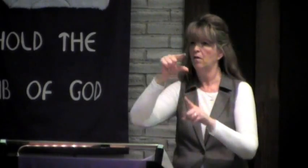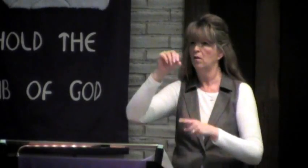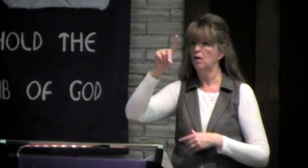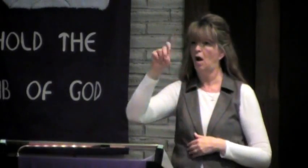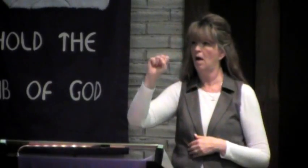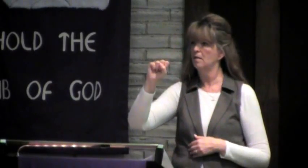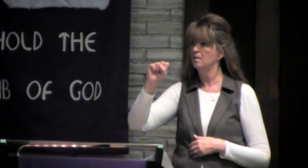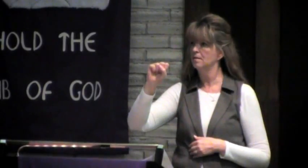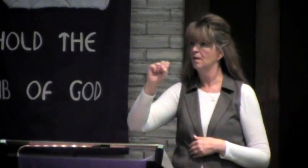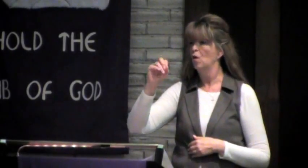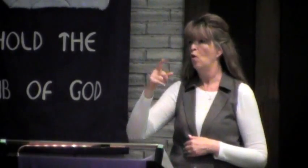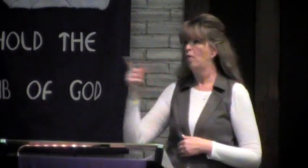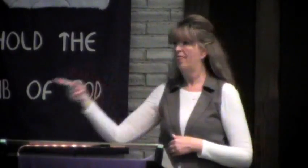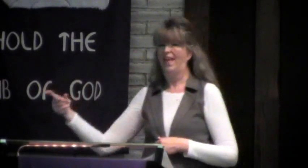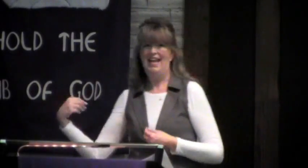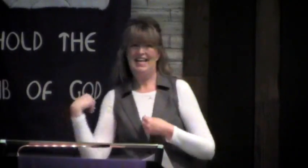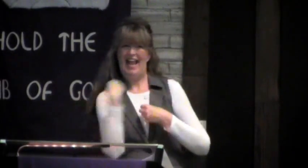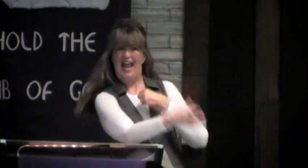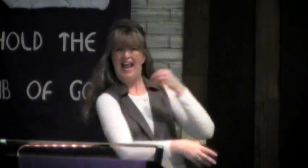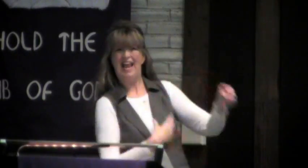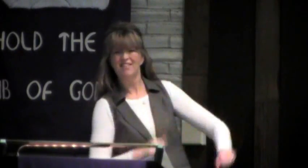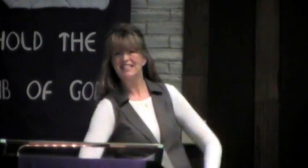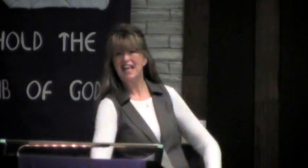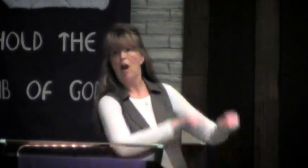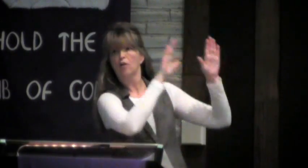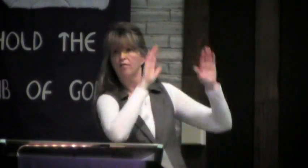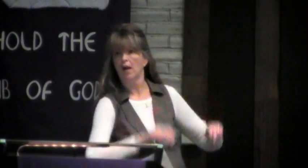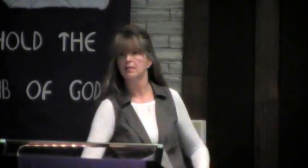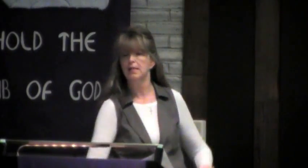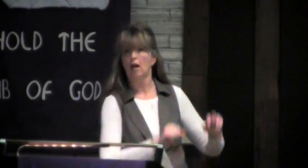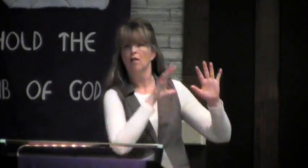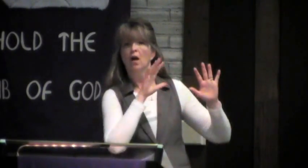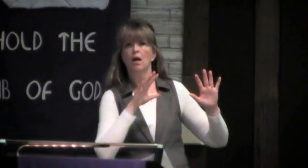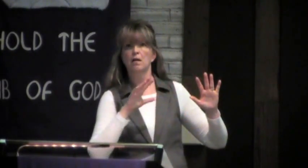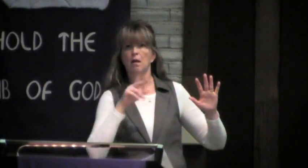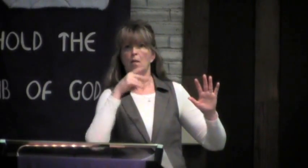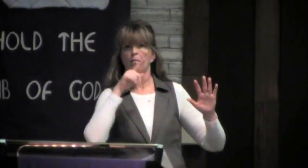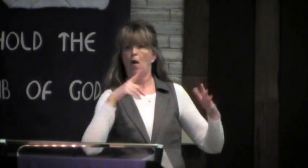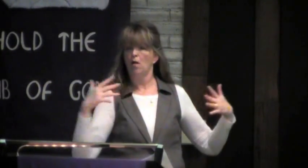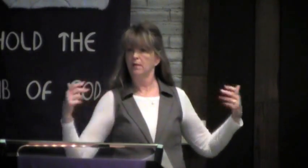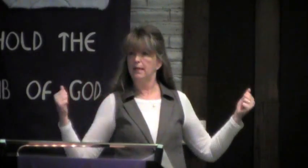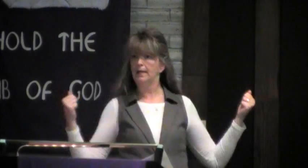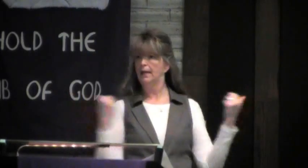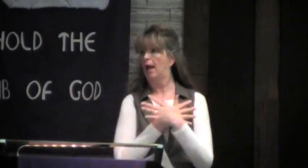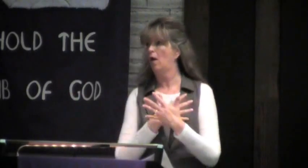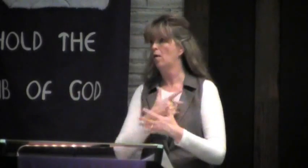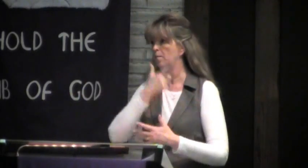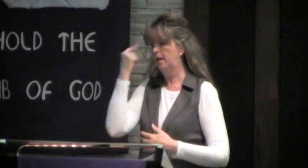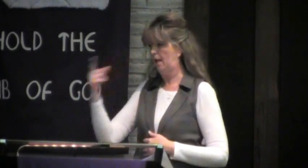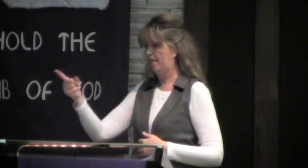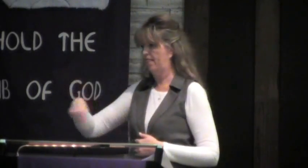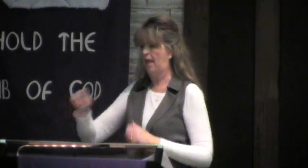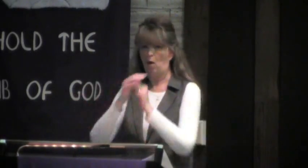And people often thought that Paul and Barnabas were the same person. And so they thought that they were actually